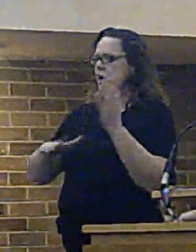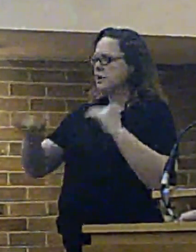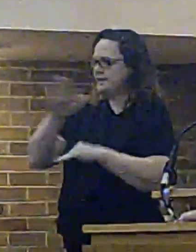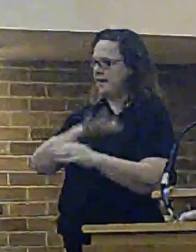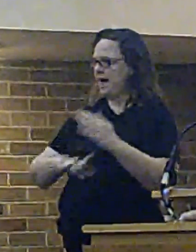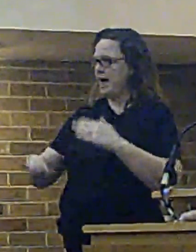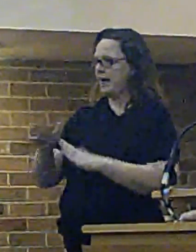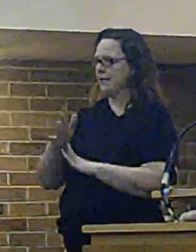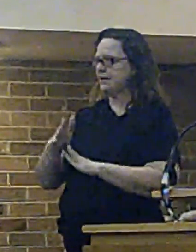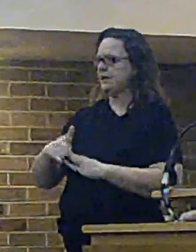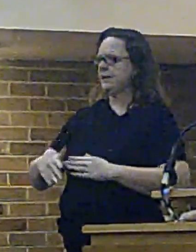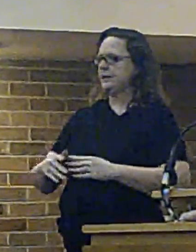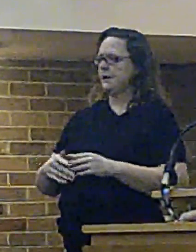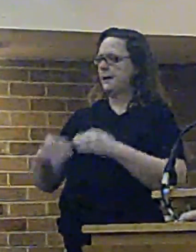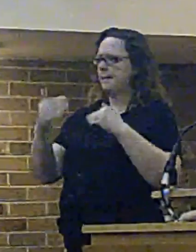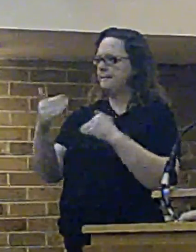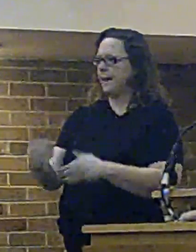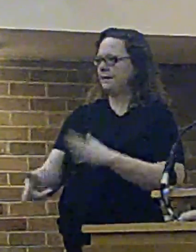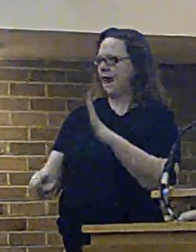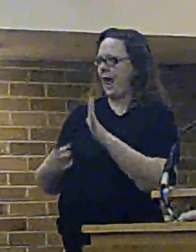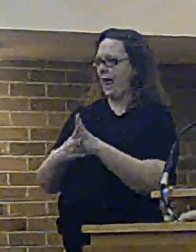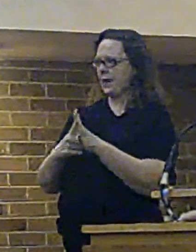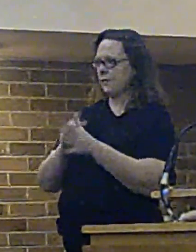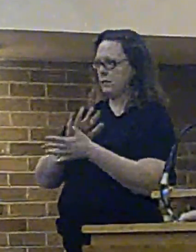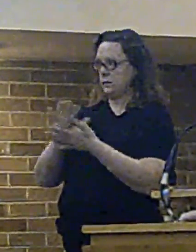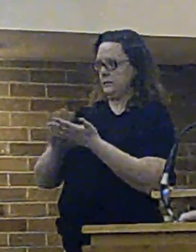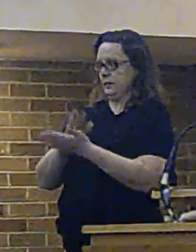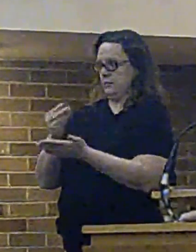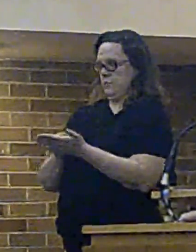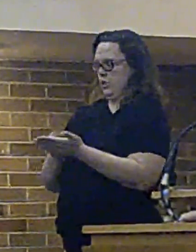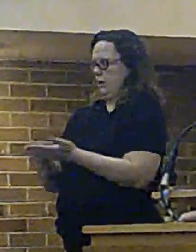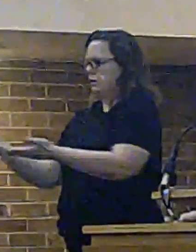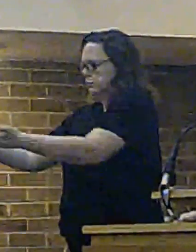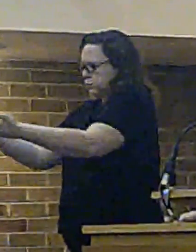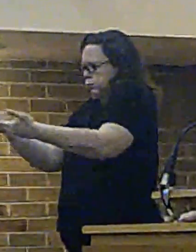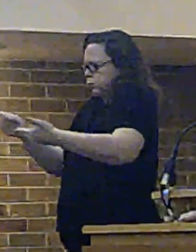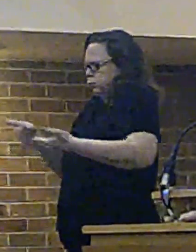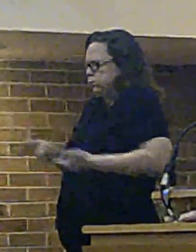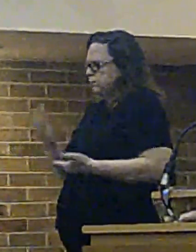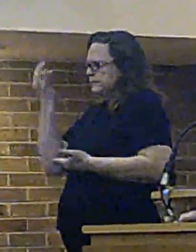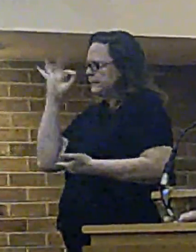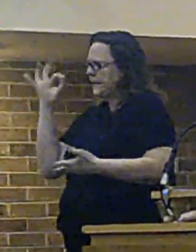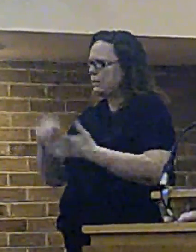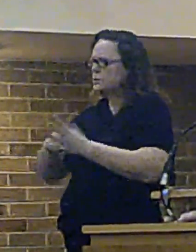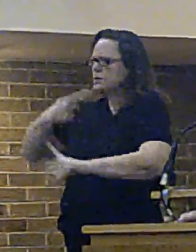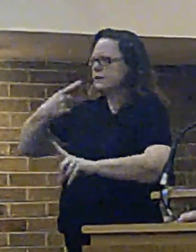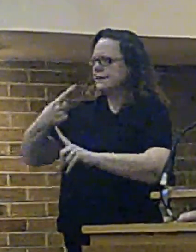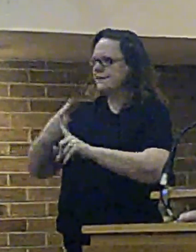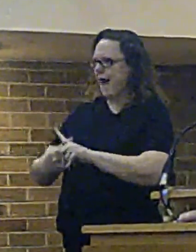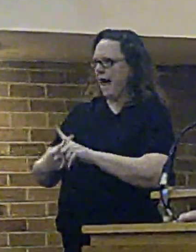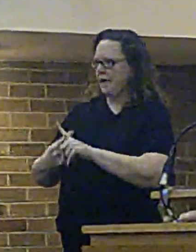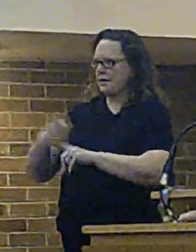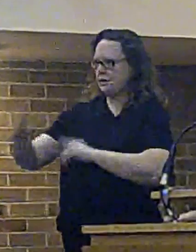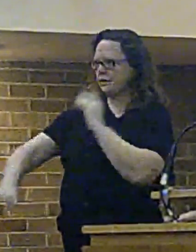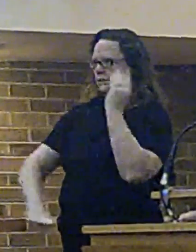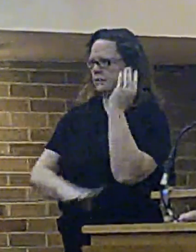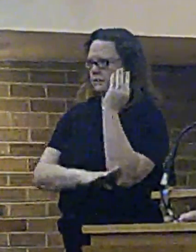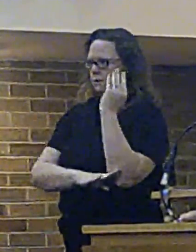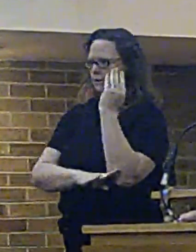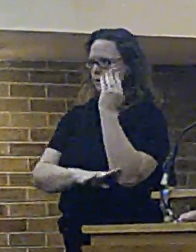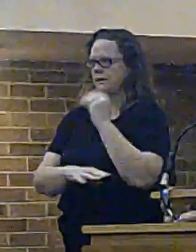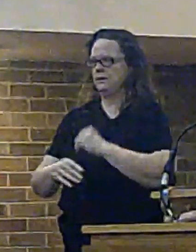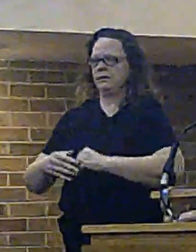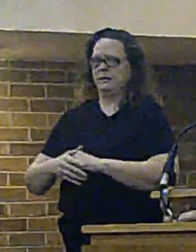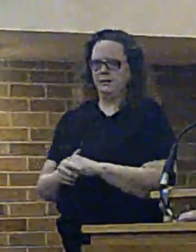yield from council tax. The grant cuts in year for 2015-16, so taking